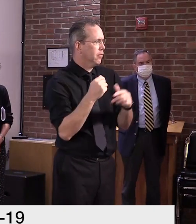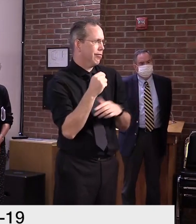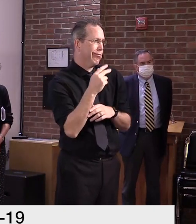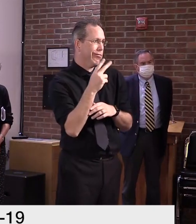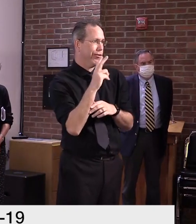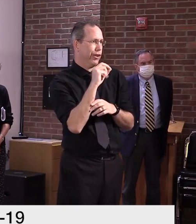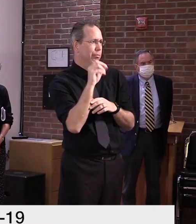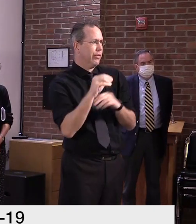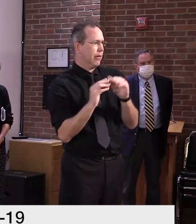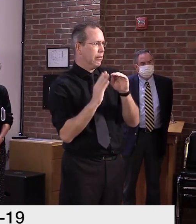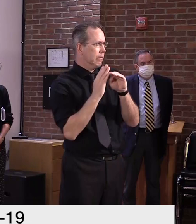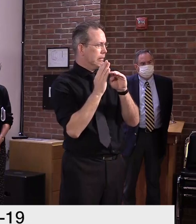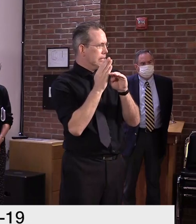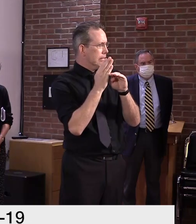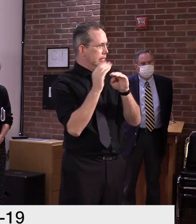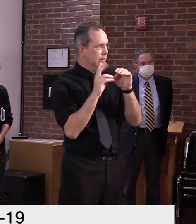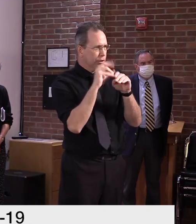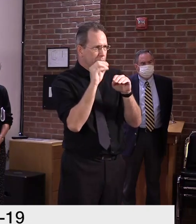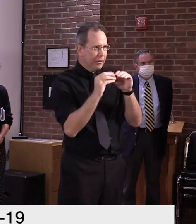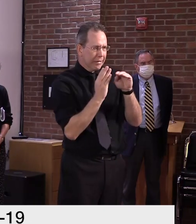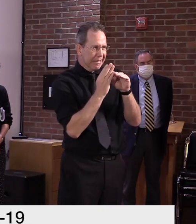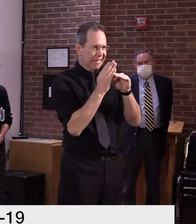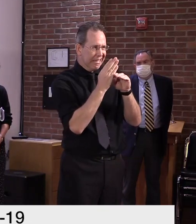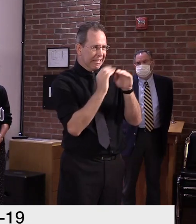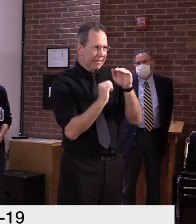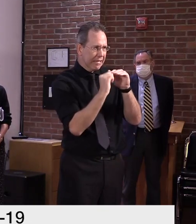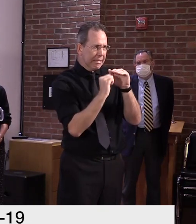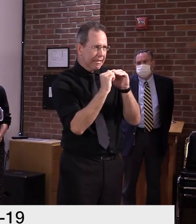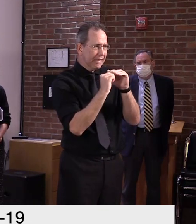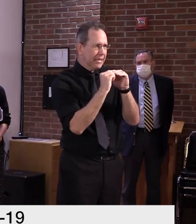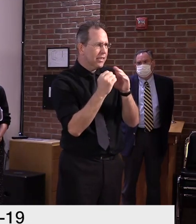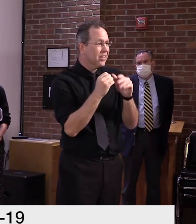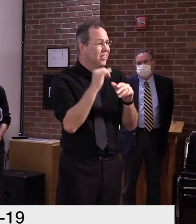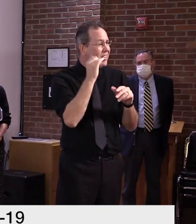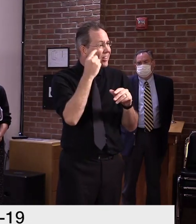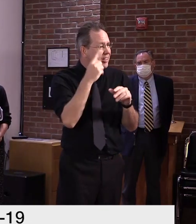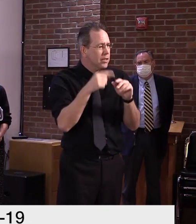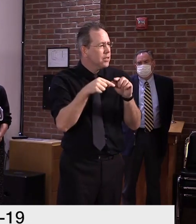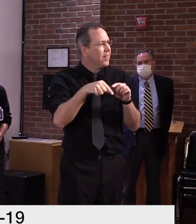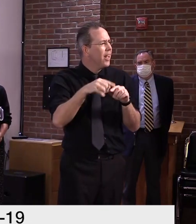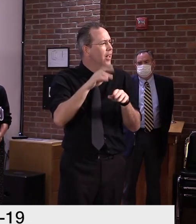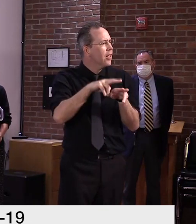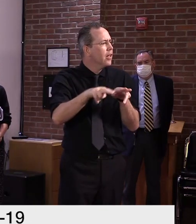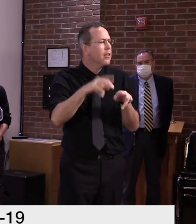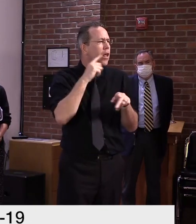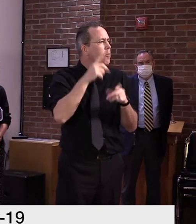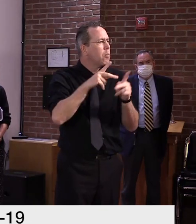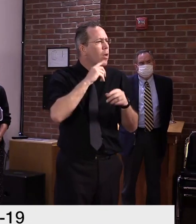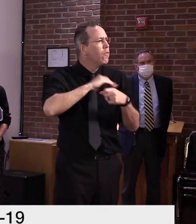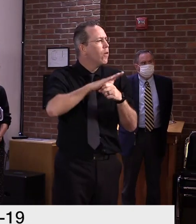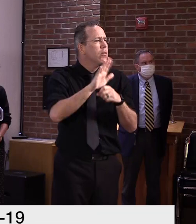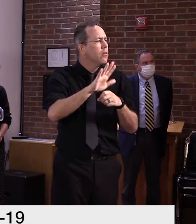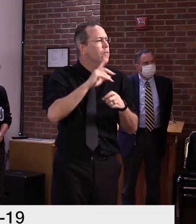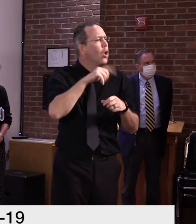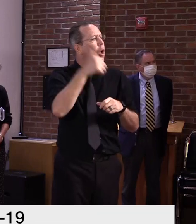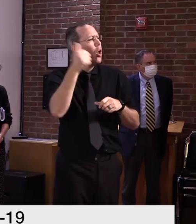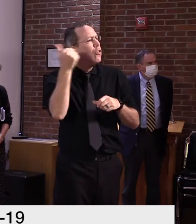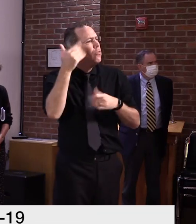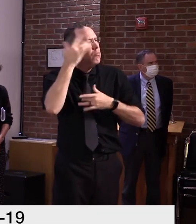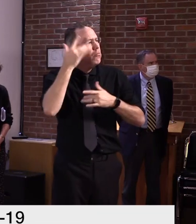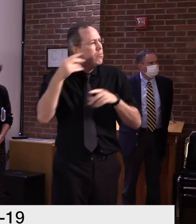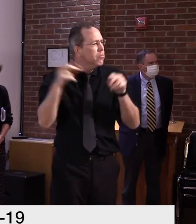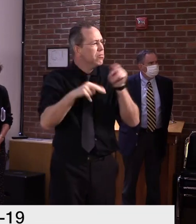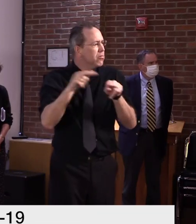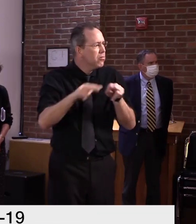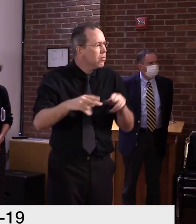to our 30% buffer. And today, in fact, we are exceeding it. However, as we've pointed out in the past, our non-ICU capacity remains